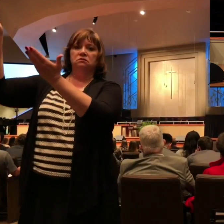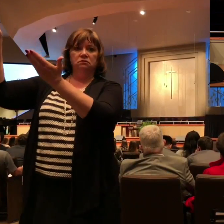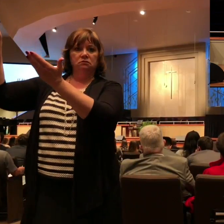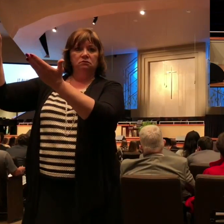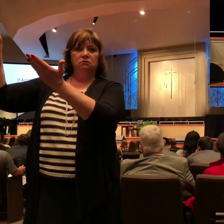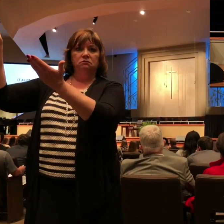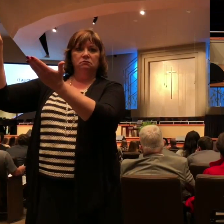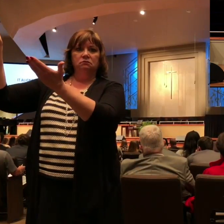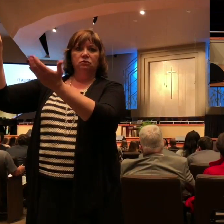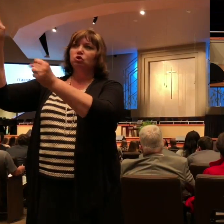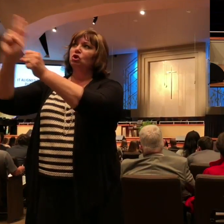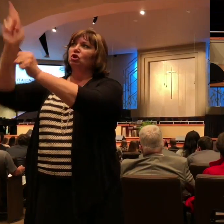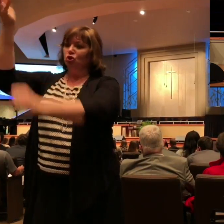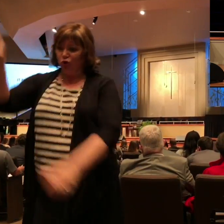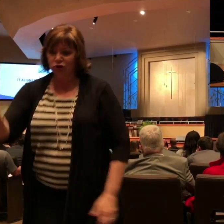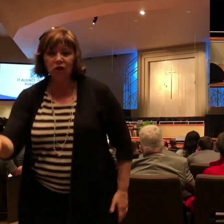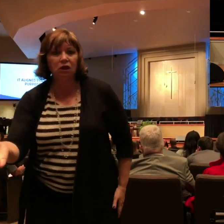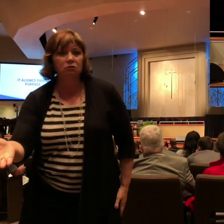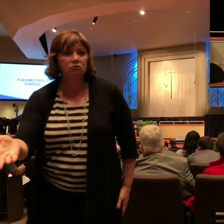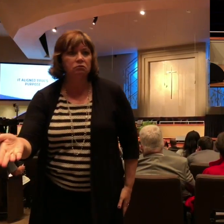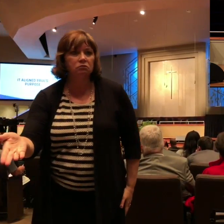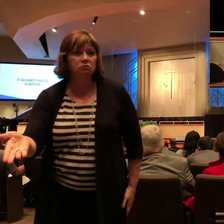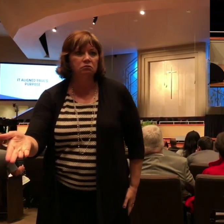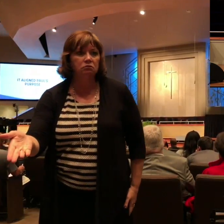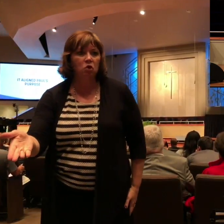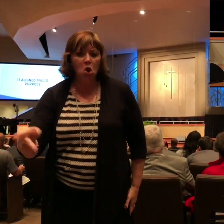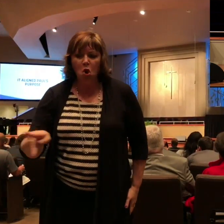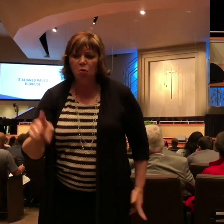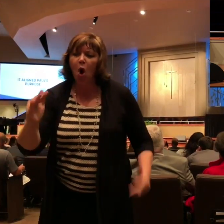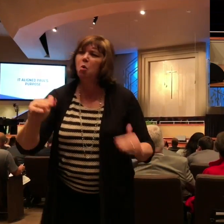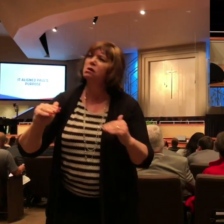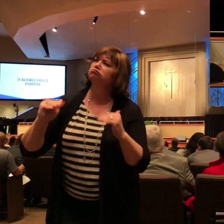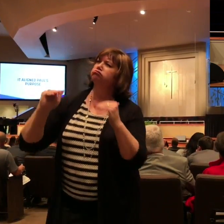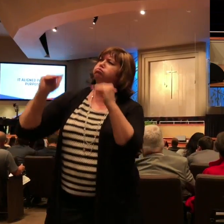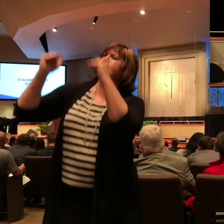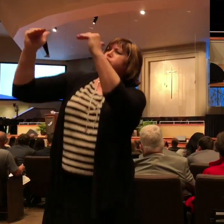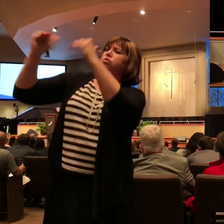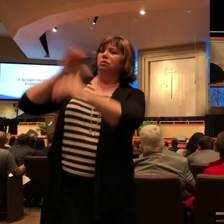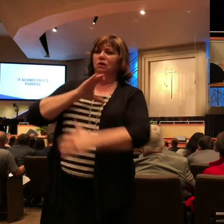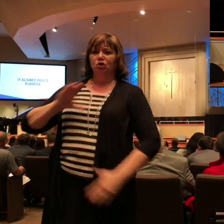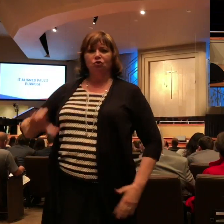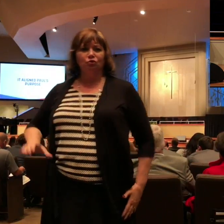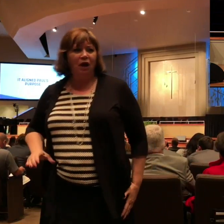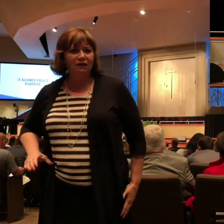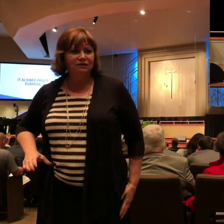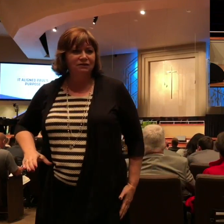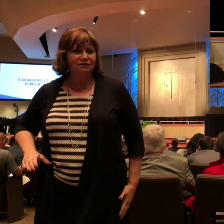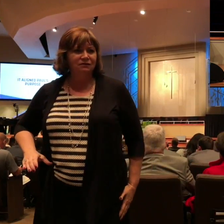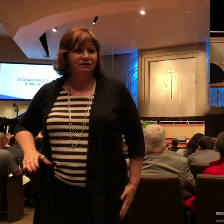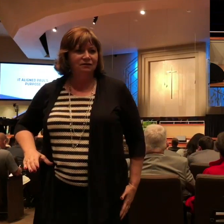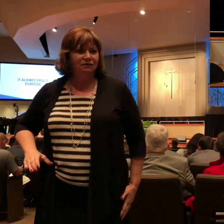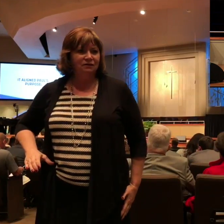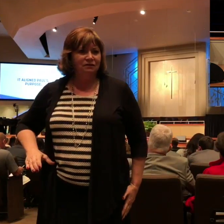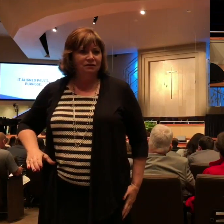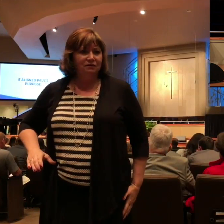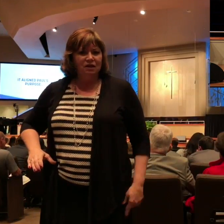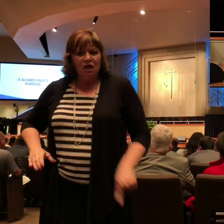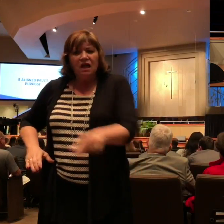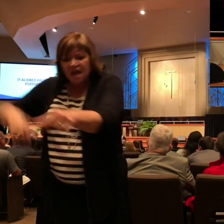magnified means to make great or to enlarge Paul said I'm never going to forget what happened to me on the Damascus